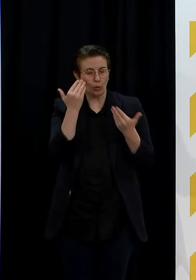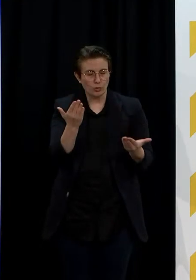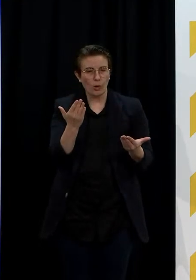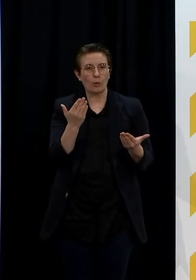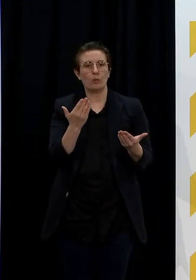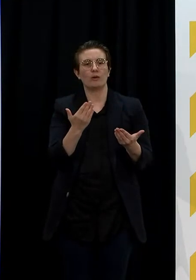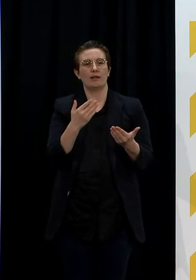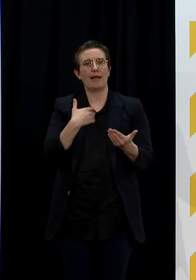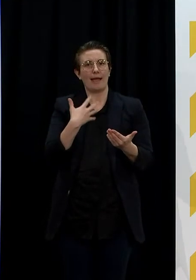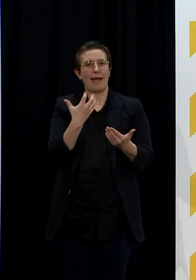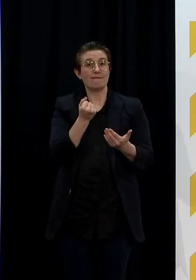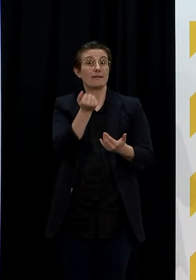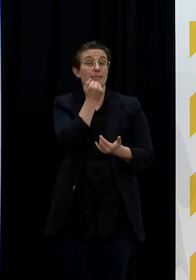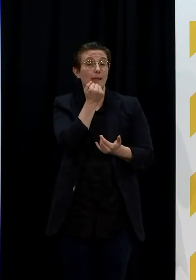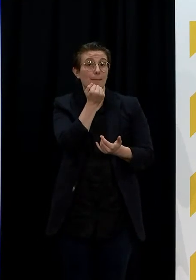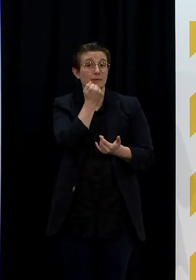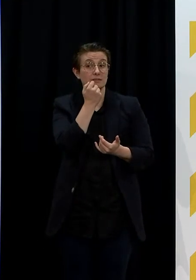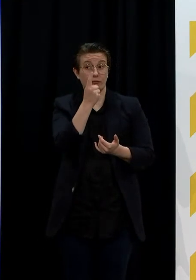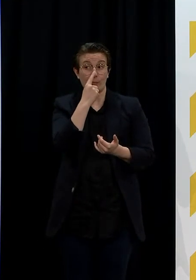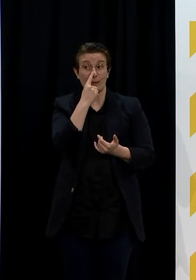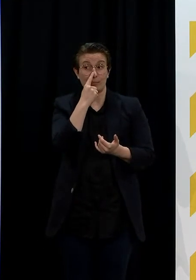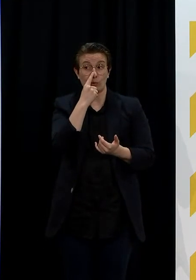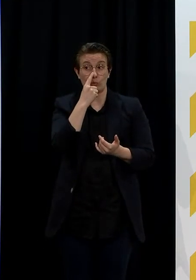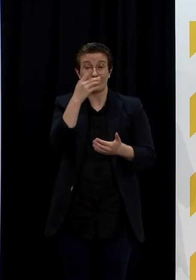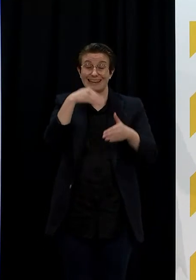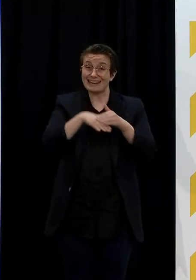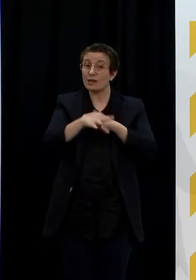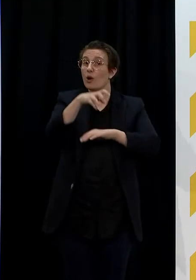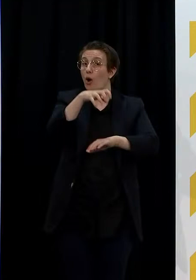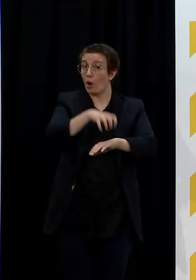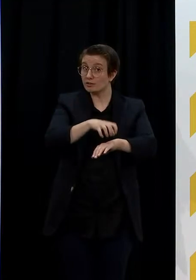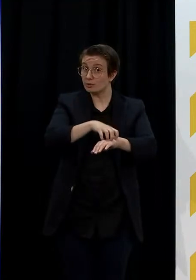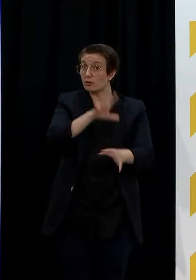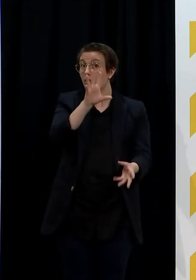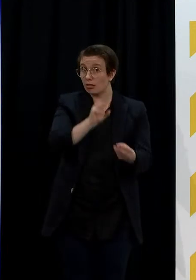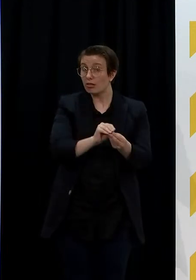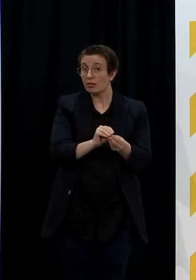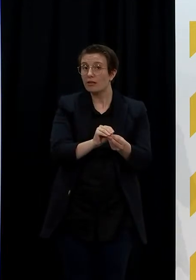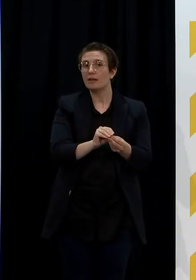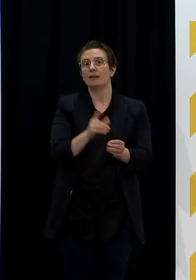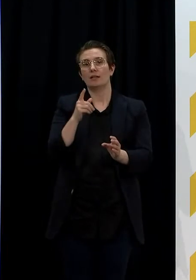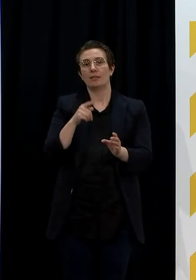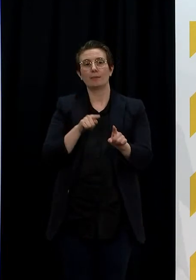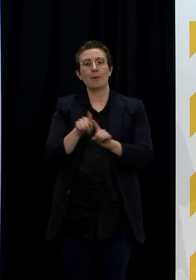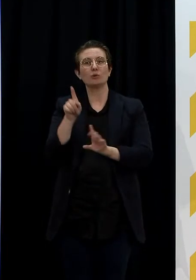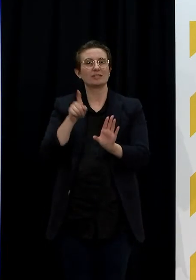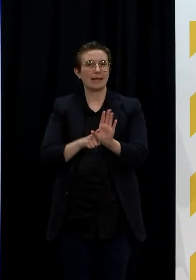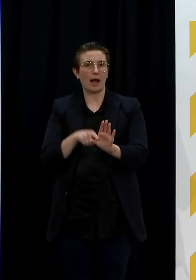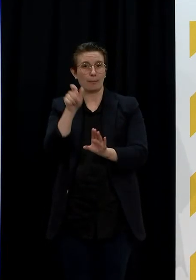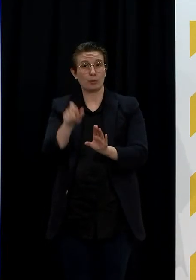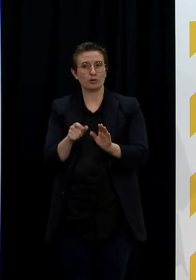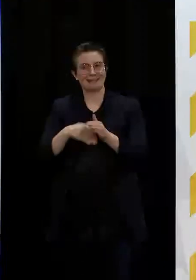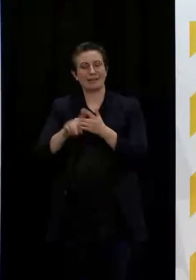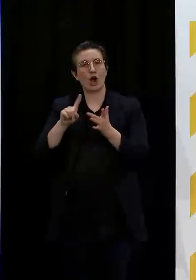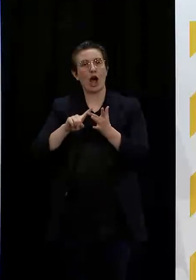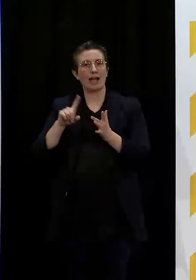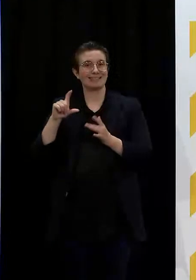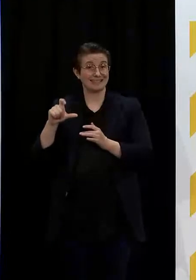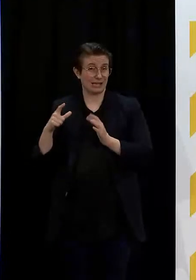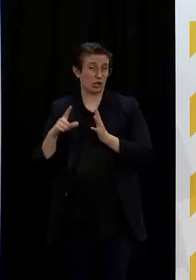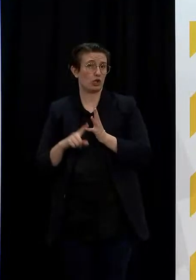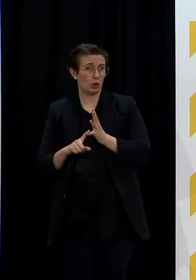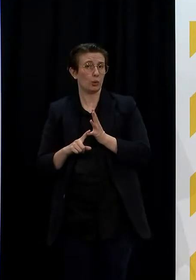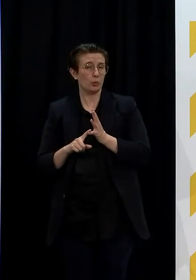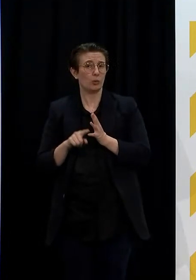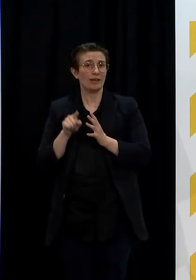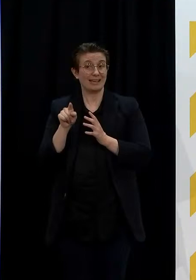do know that the youngest person in ICU was 18 and what I would say is all are stable but anyone who is ventilated in ICU might be stable